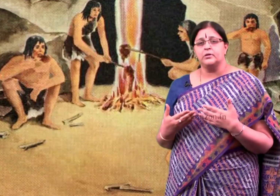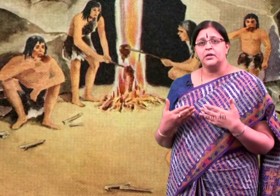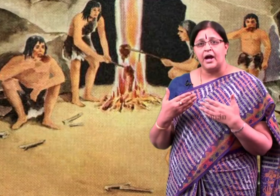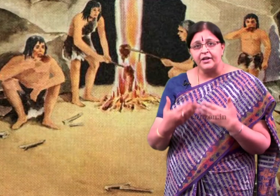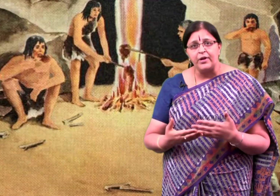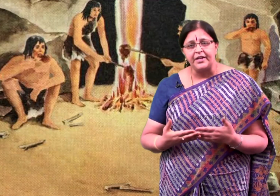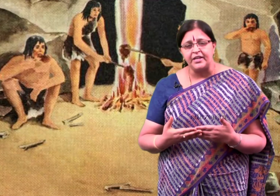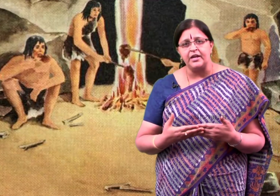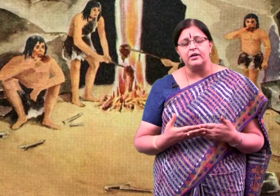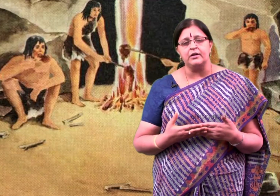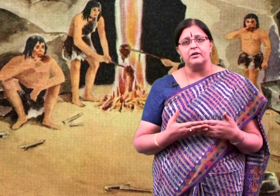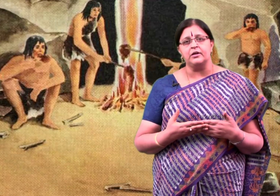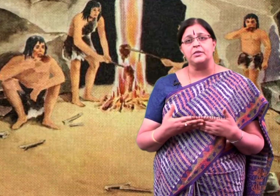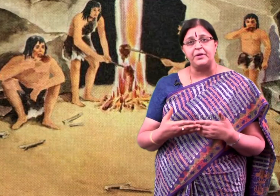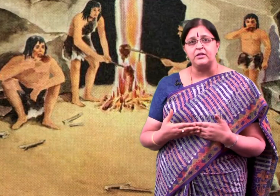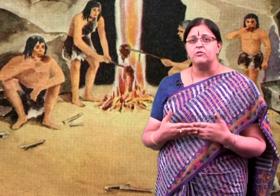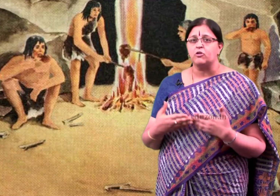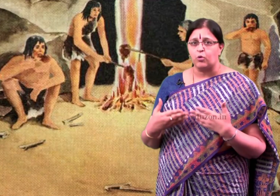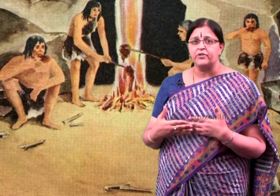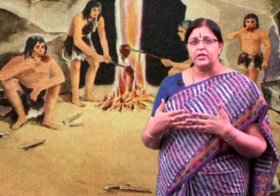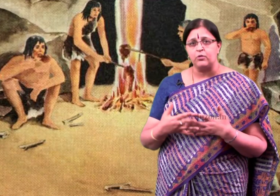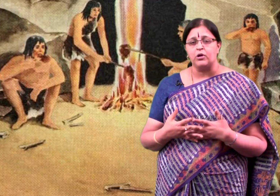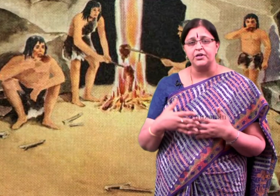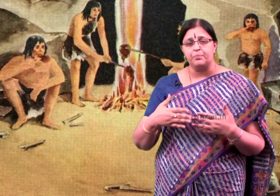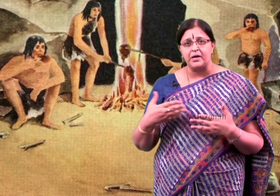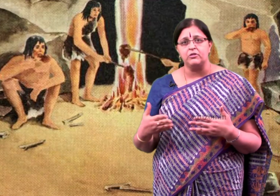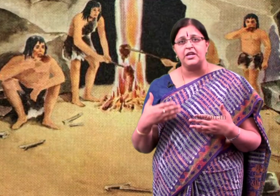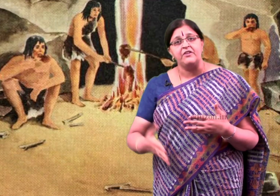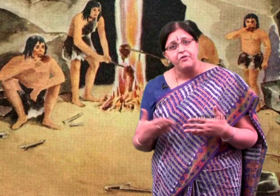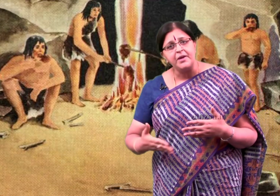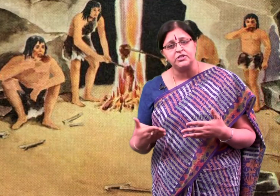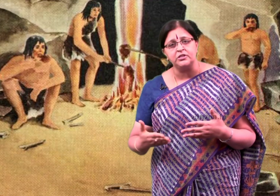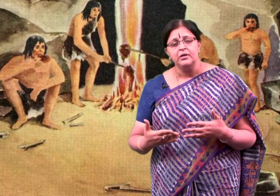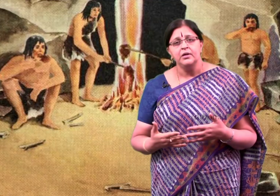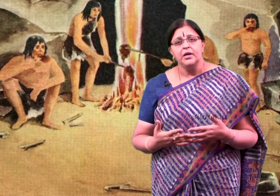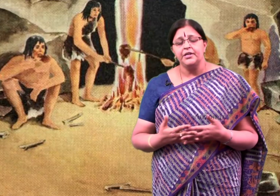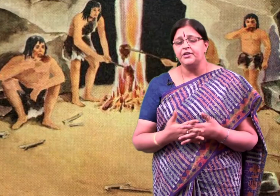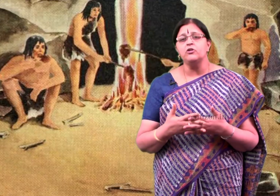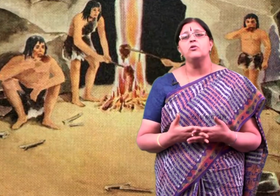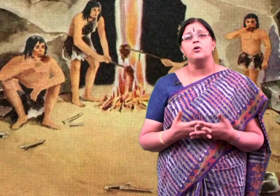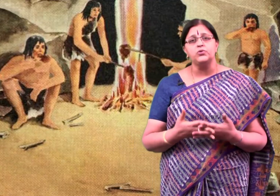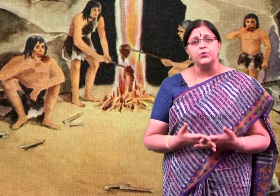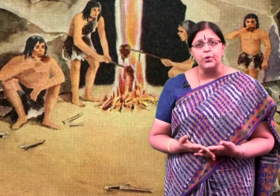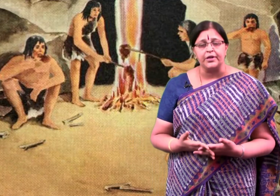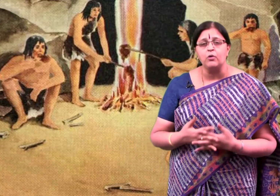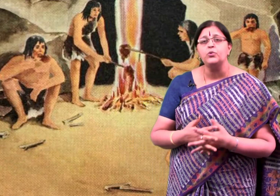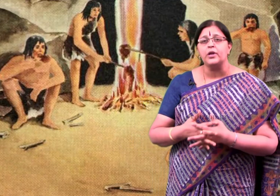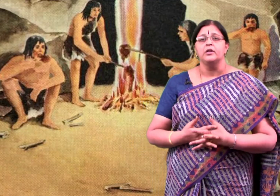he underwent any experiences or whatever he wanted to pass on any information, he did not know how to do it, how to write,